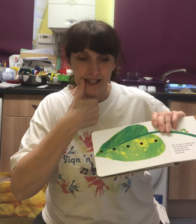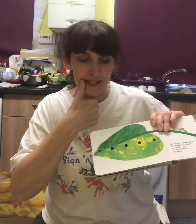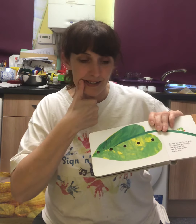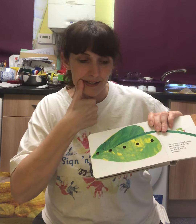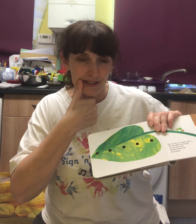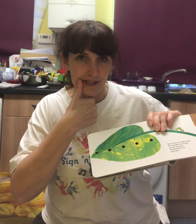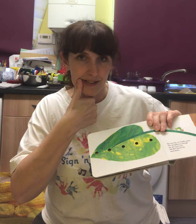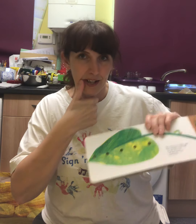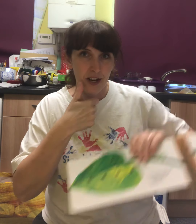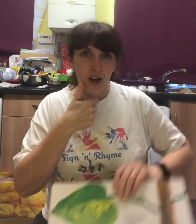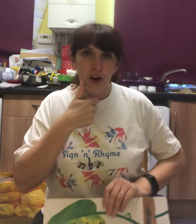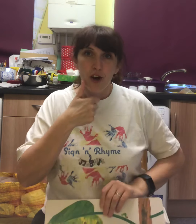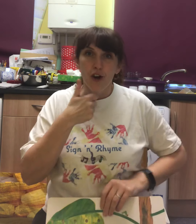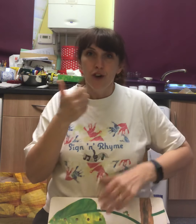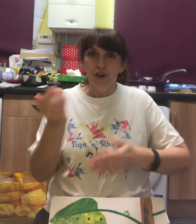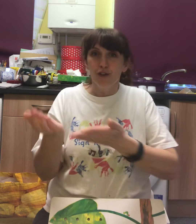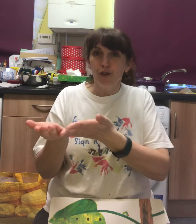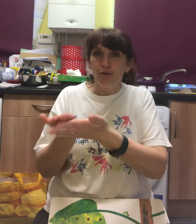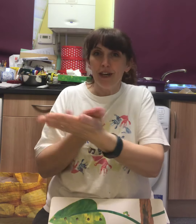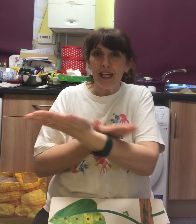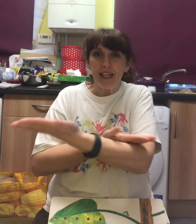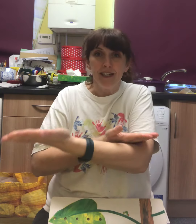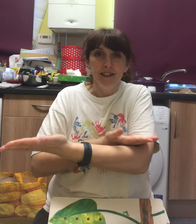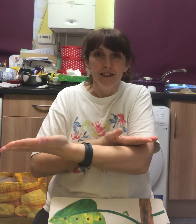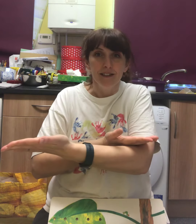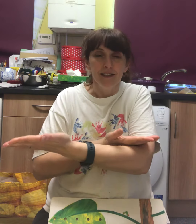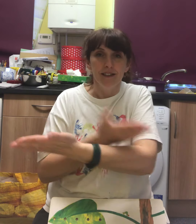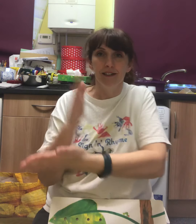green leaf.